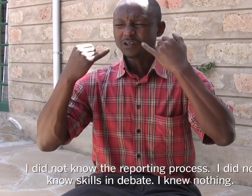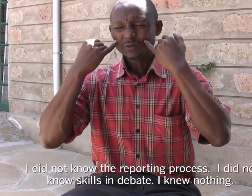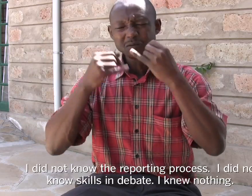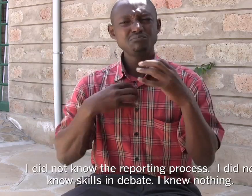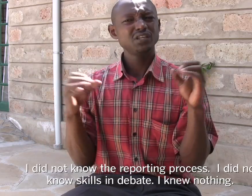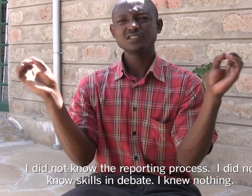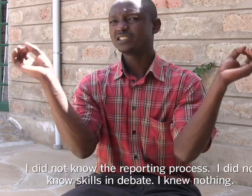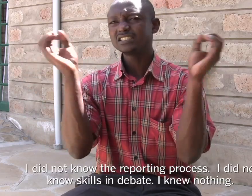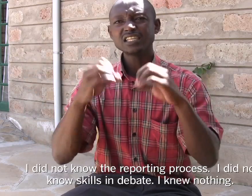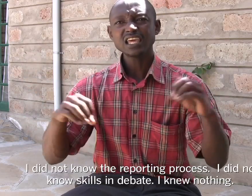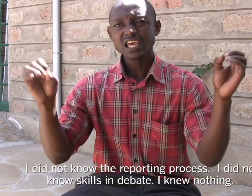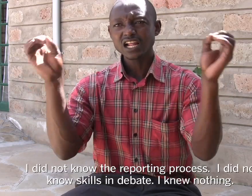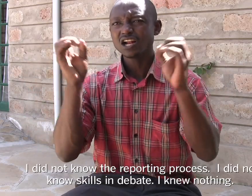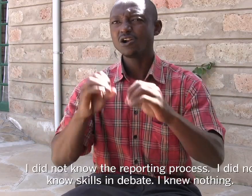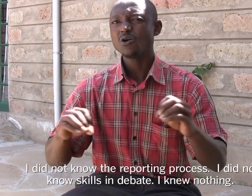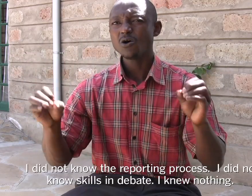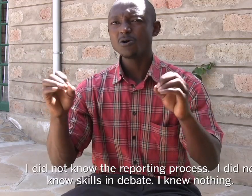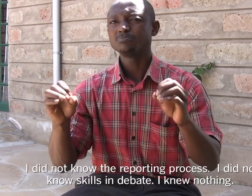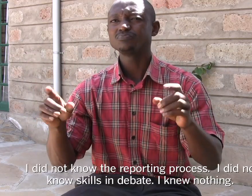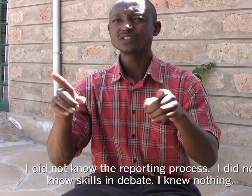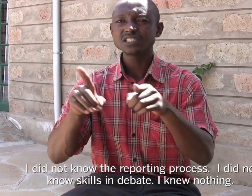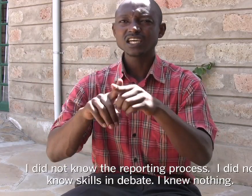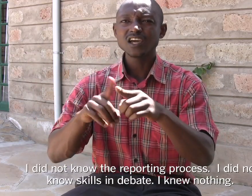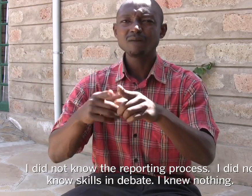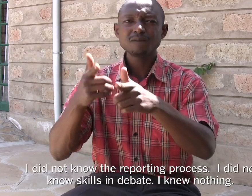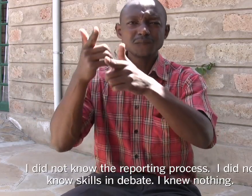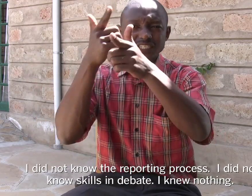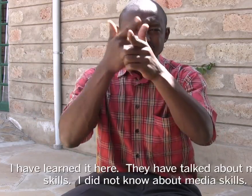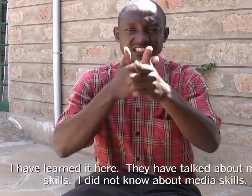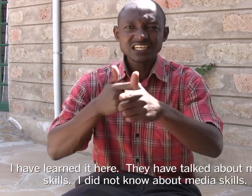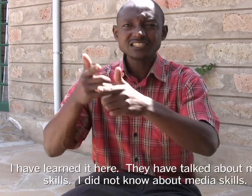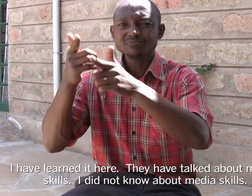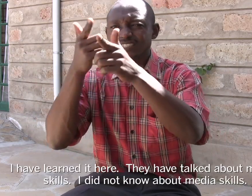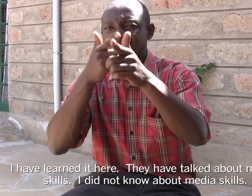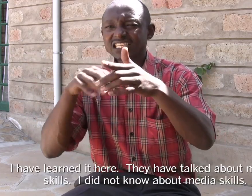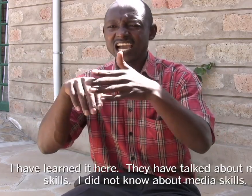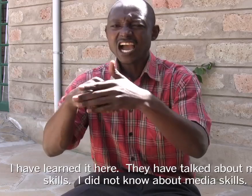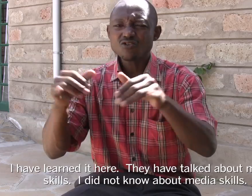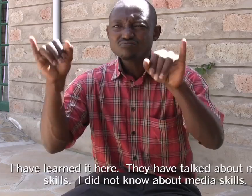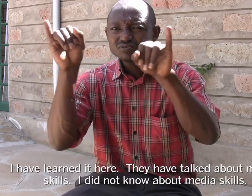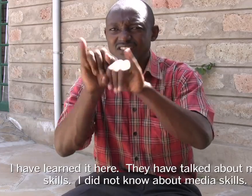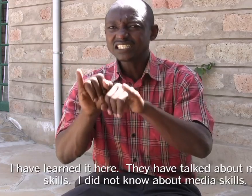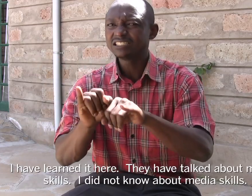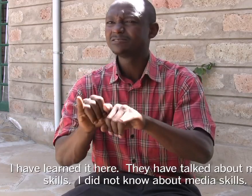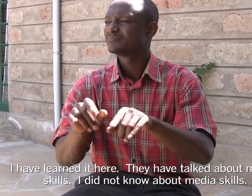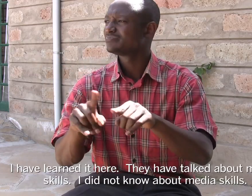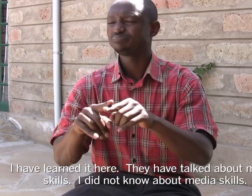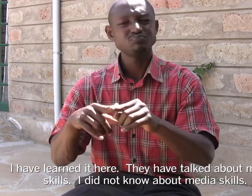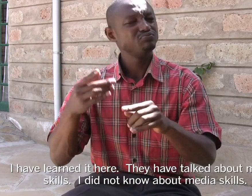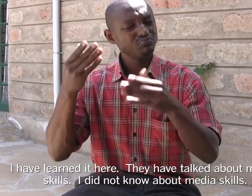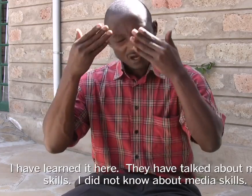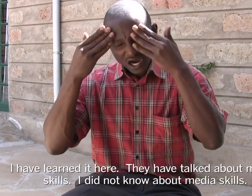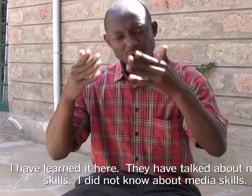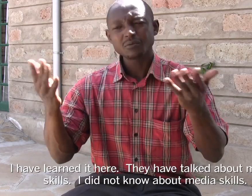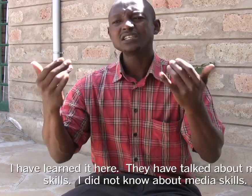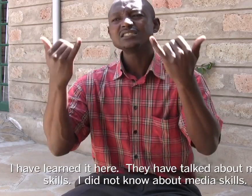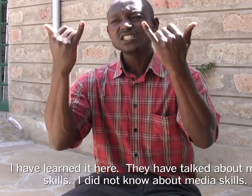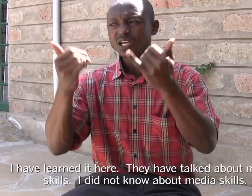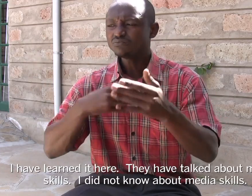know skills in debate. I knew nothing. I have learned it here. They have talked about media skills. I did